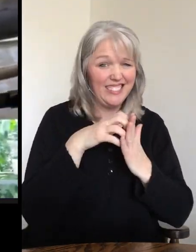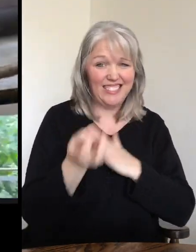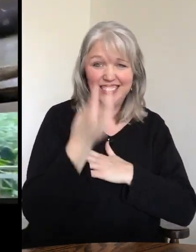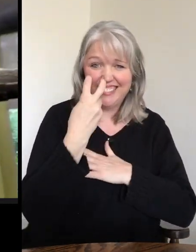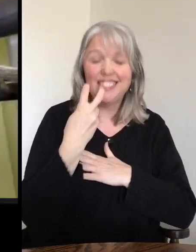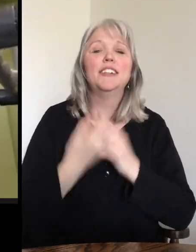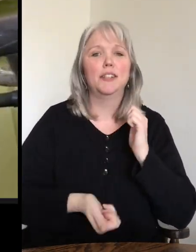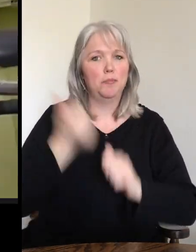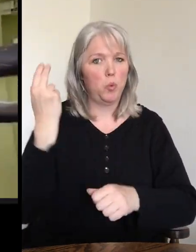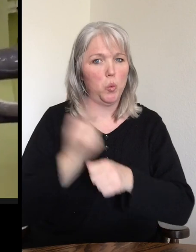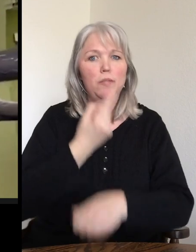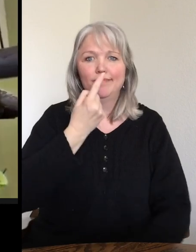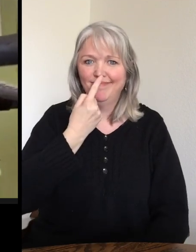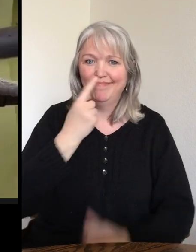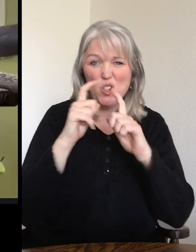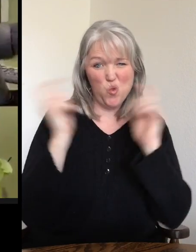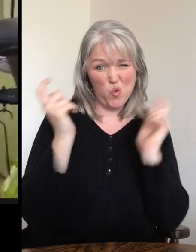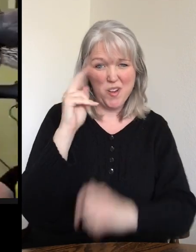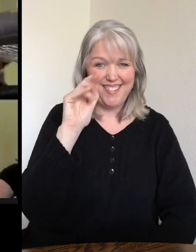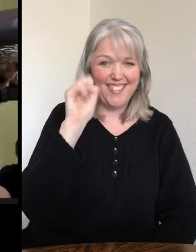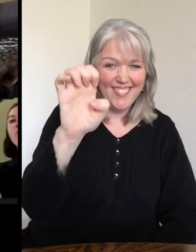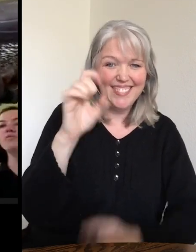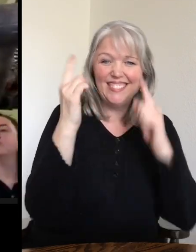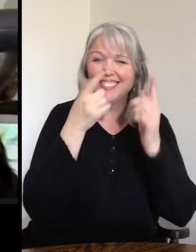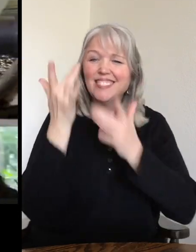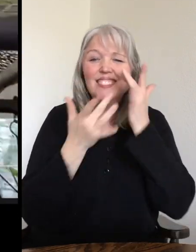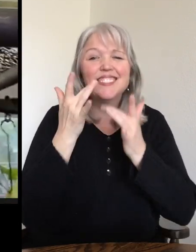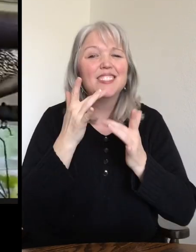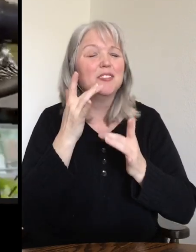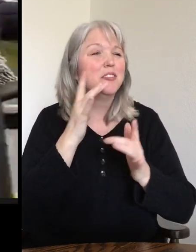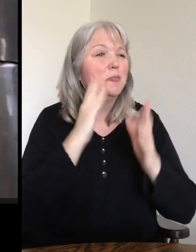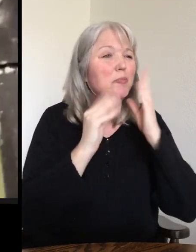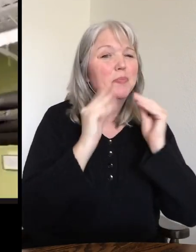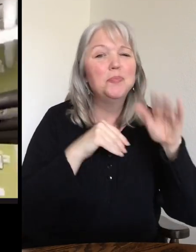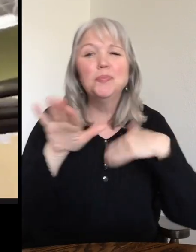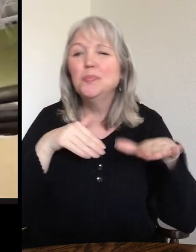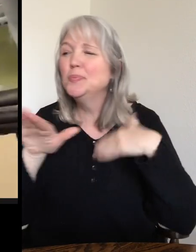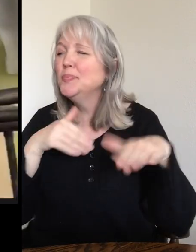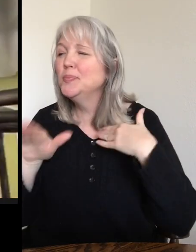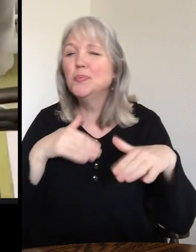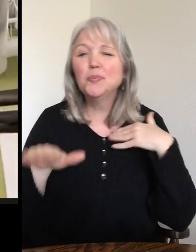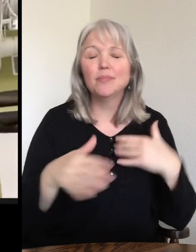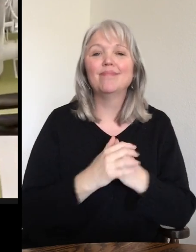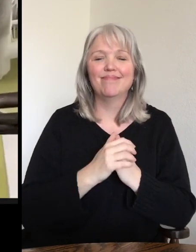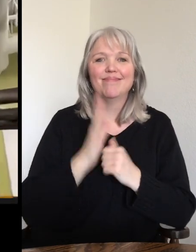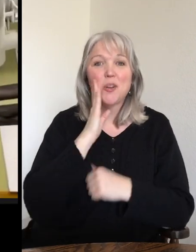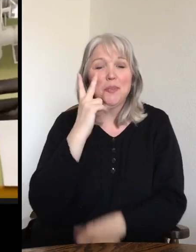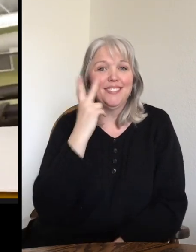all. And he is mostly using that nice big nose to find his way around the world. I will say, too,